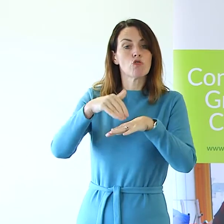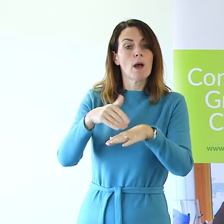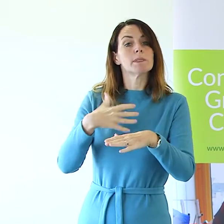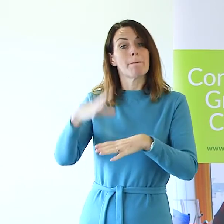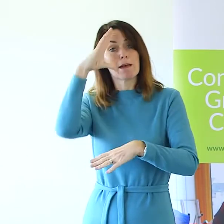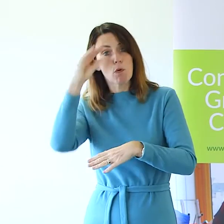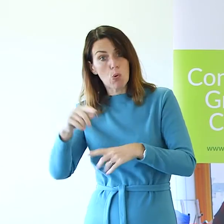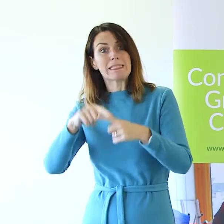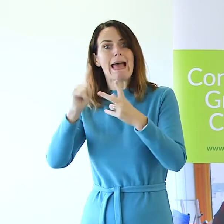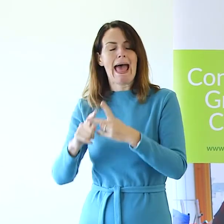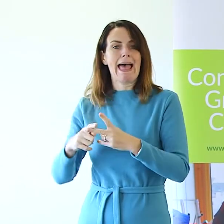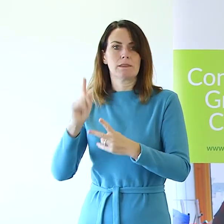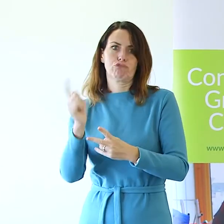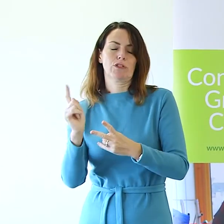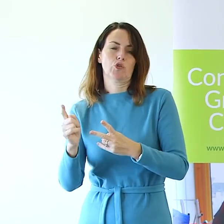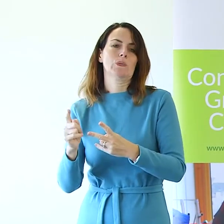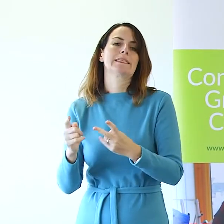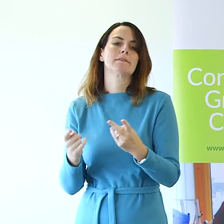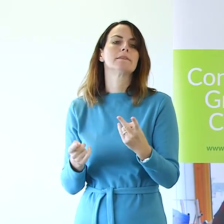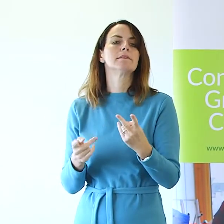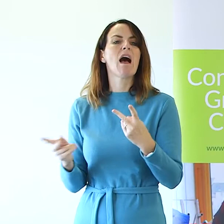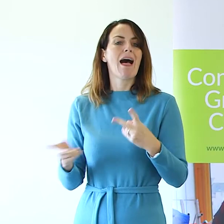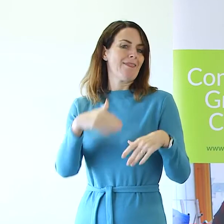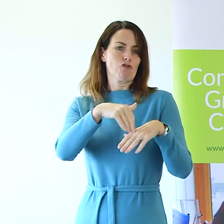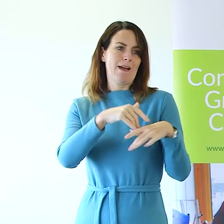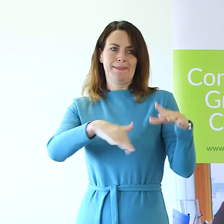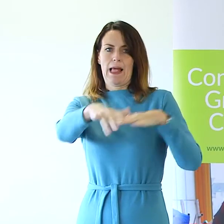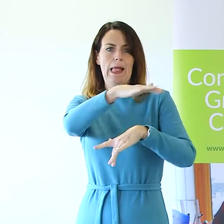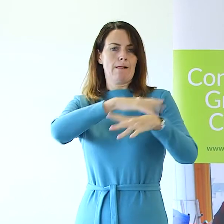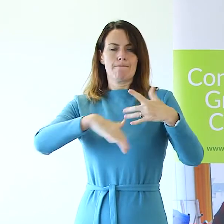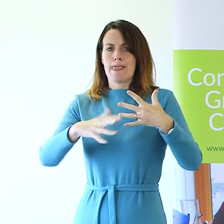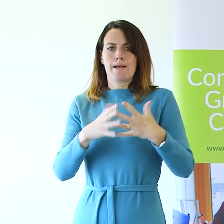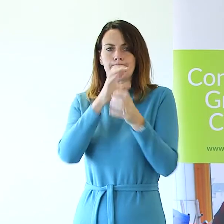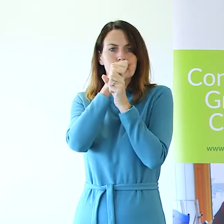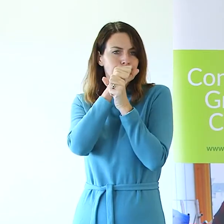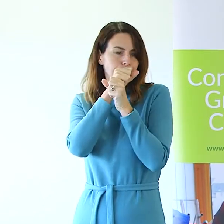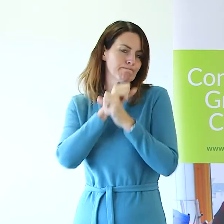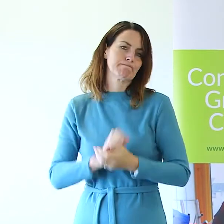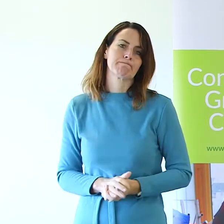reported and prosecuted. There are many others which will have not reached this level.